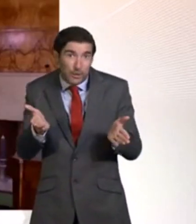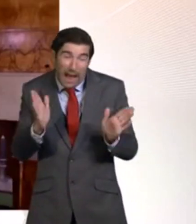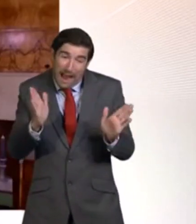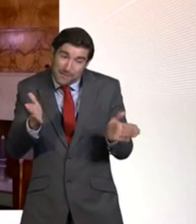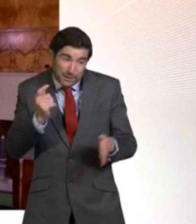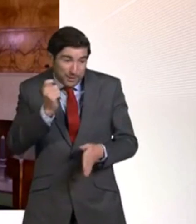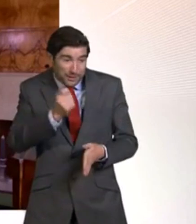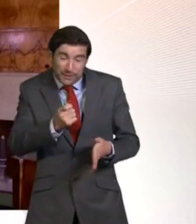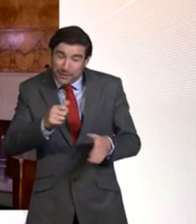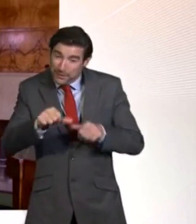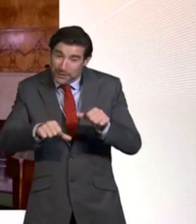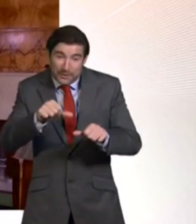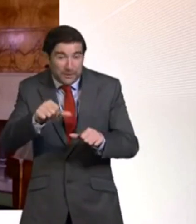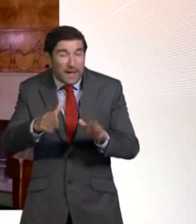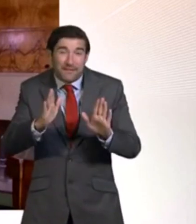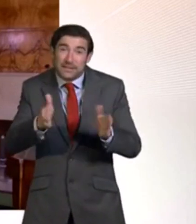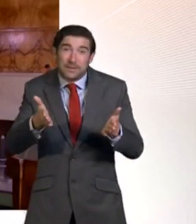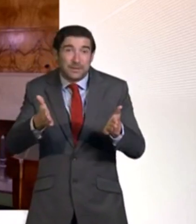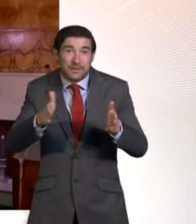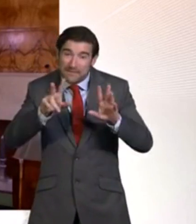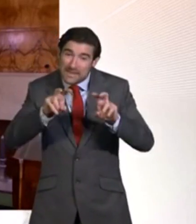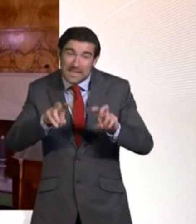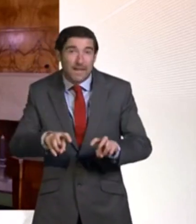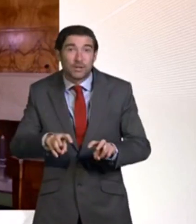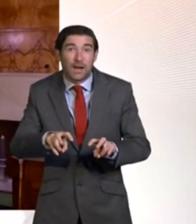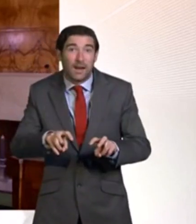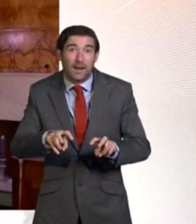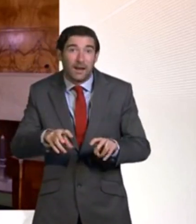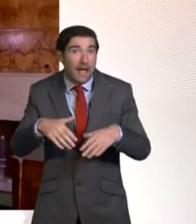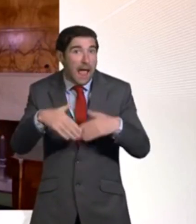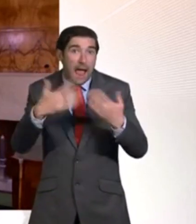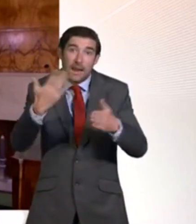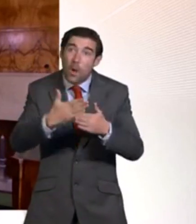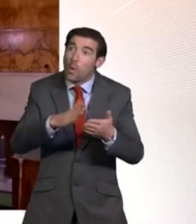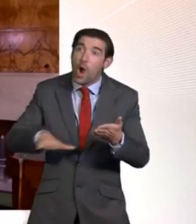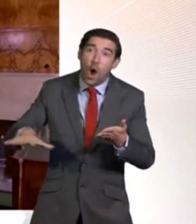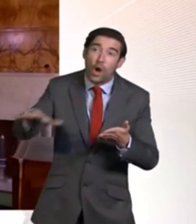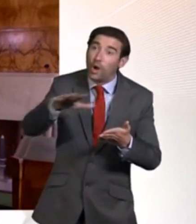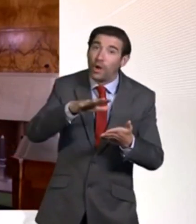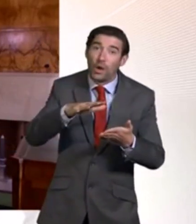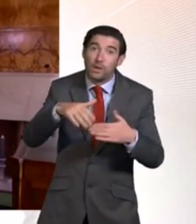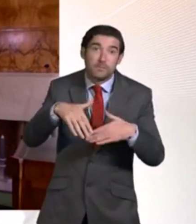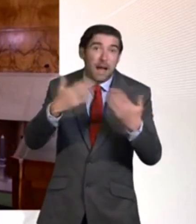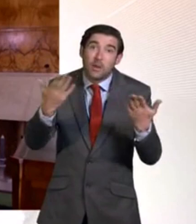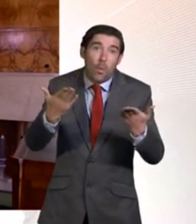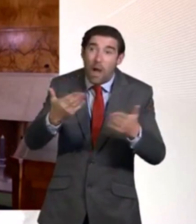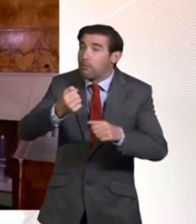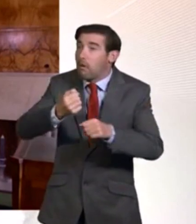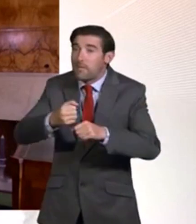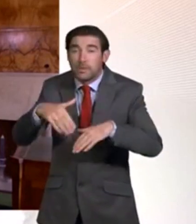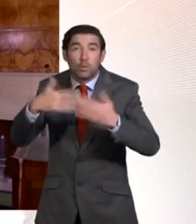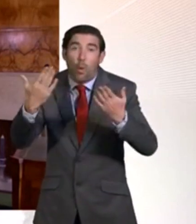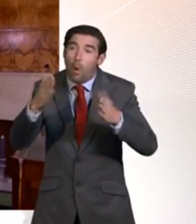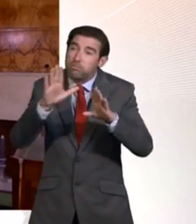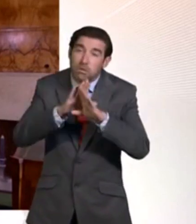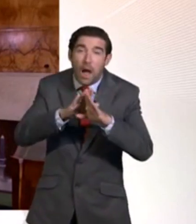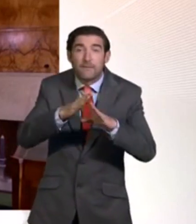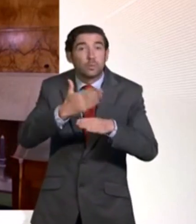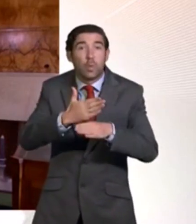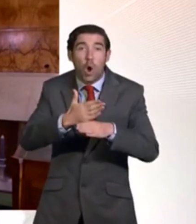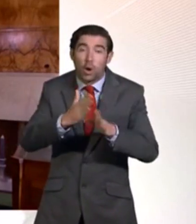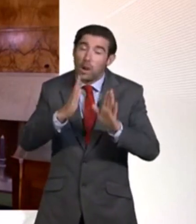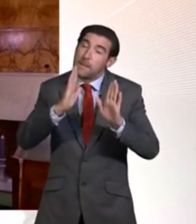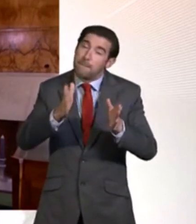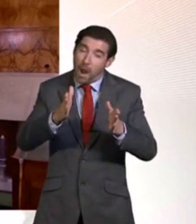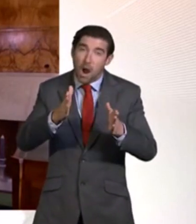made clear on many occasions that in all workplaces, people must feel able to bring forward complaints and have confidence